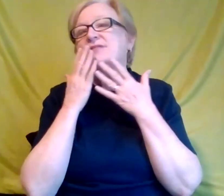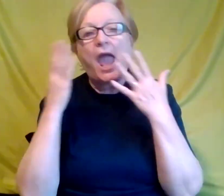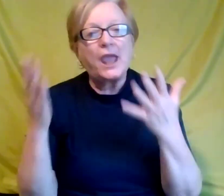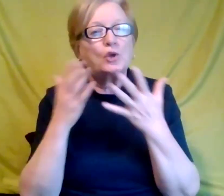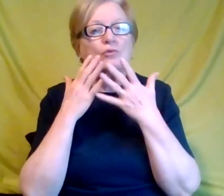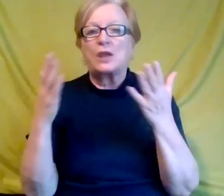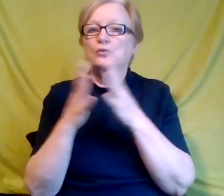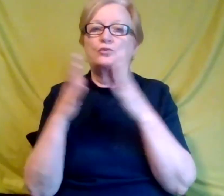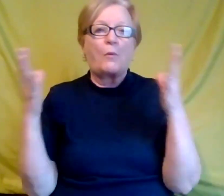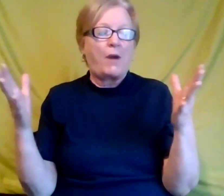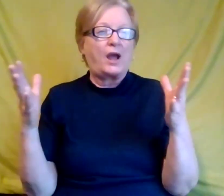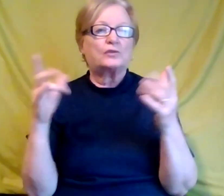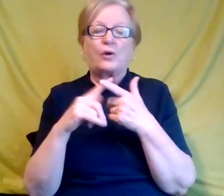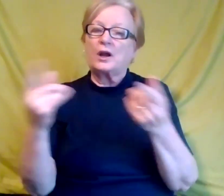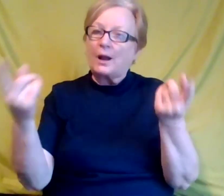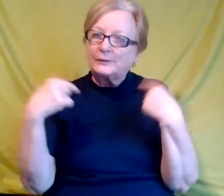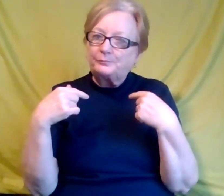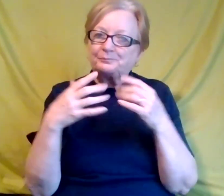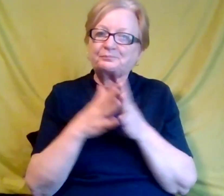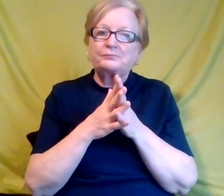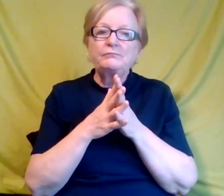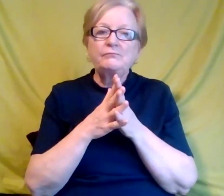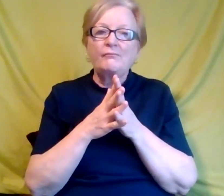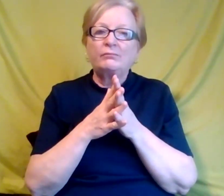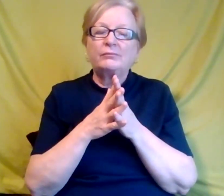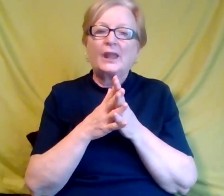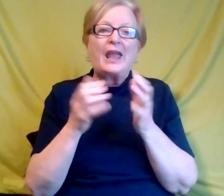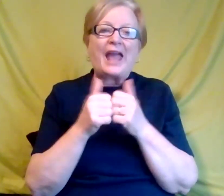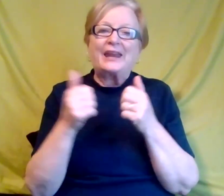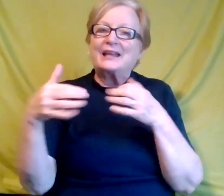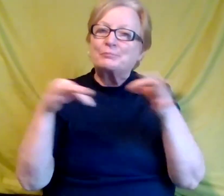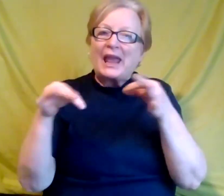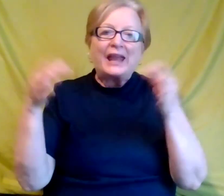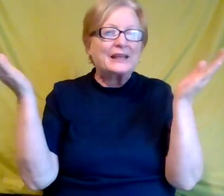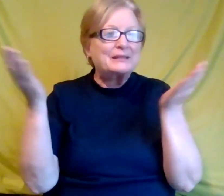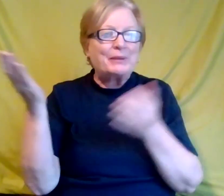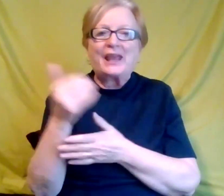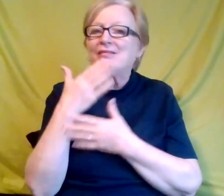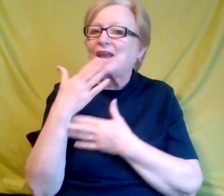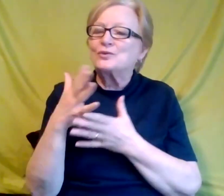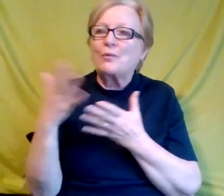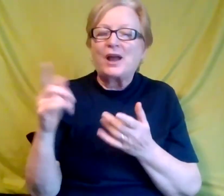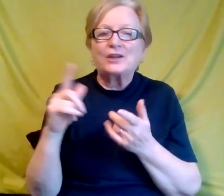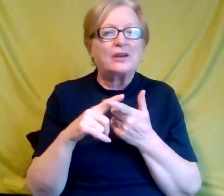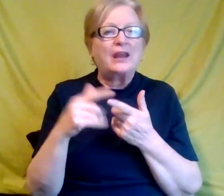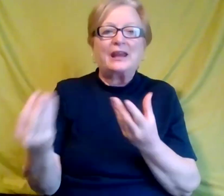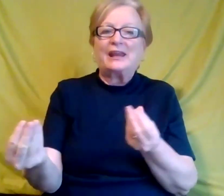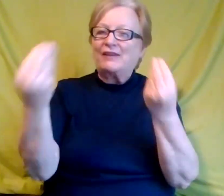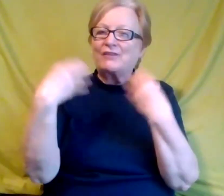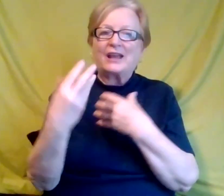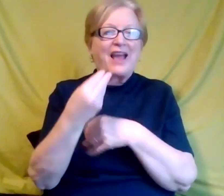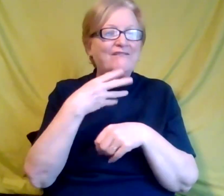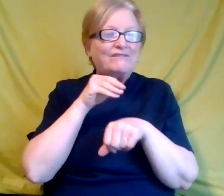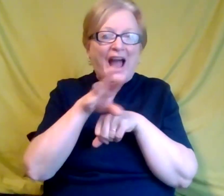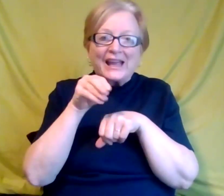much for, you know, coming with me and coming on with me and, you know, speaking, giving us advice and, and,